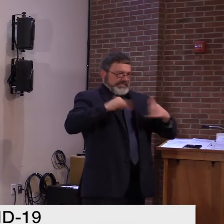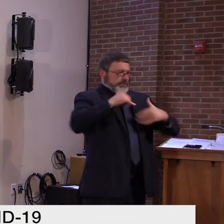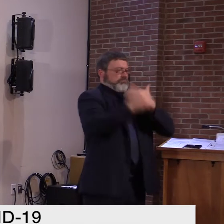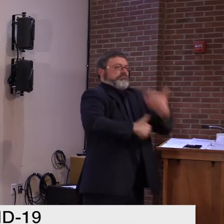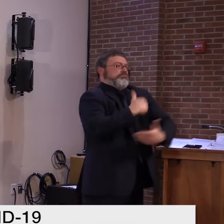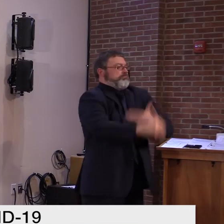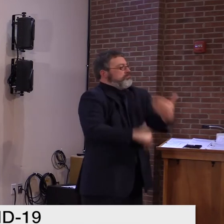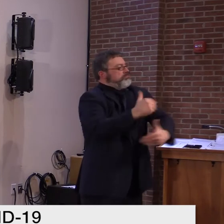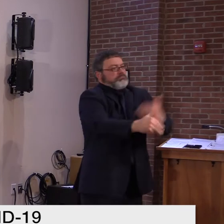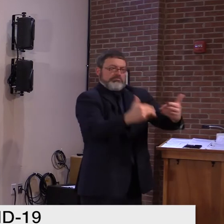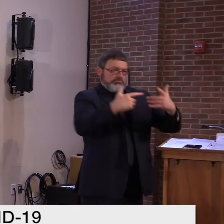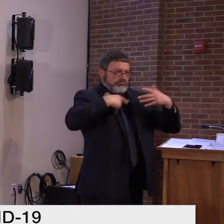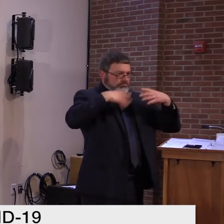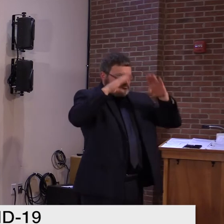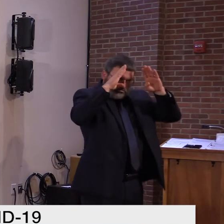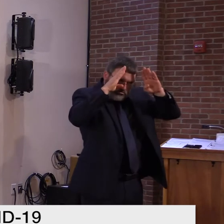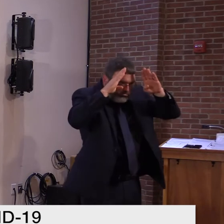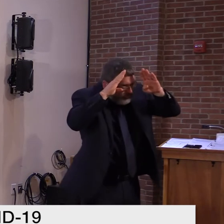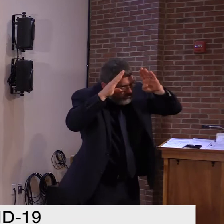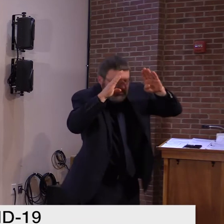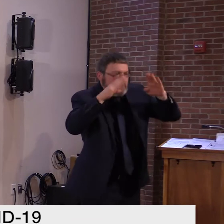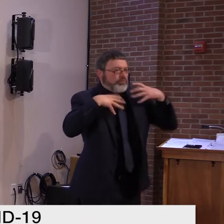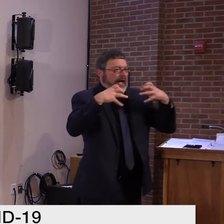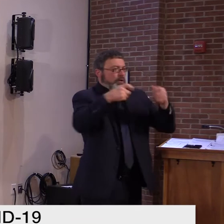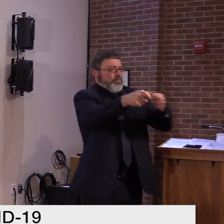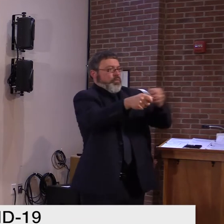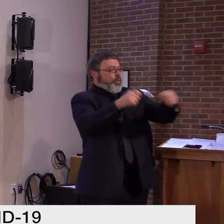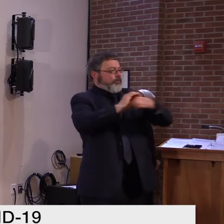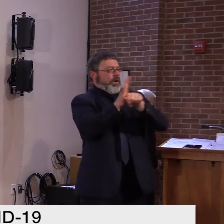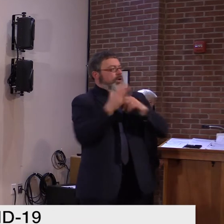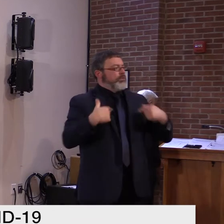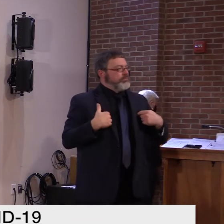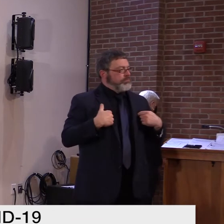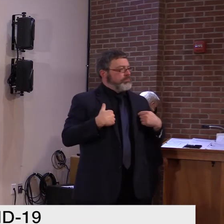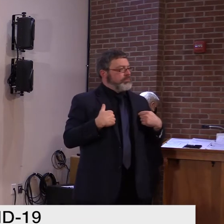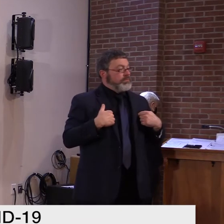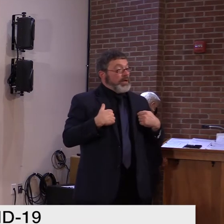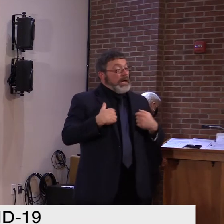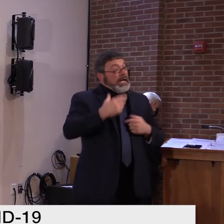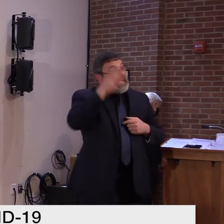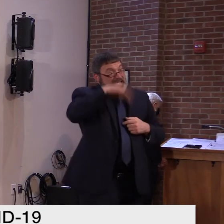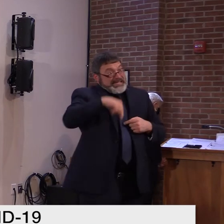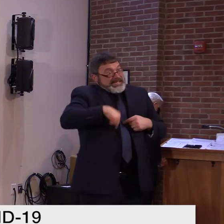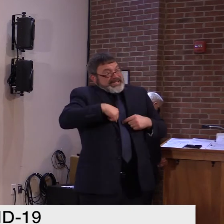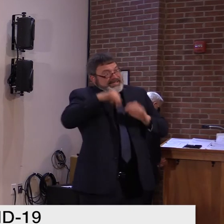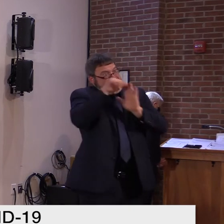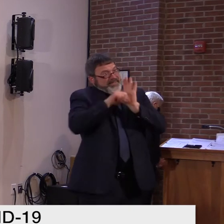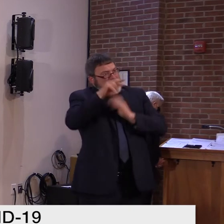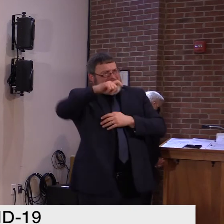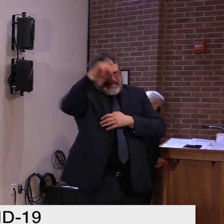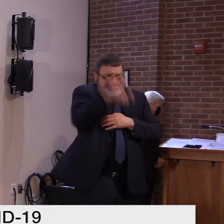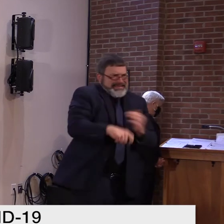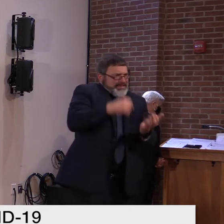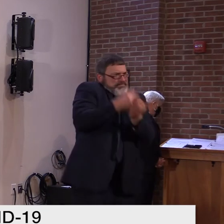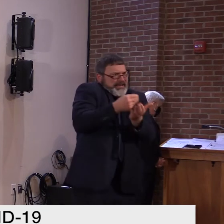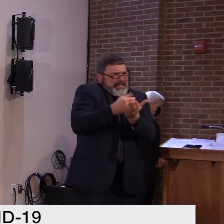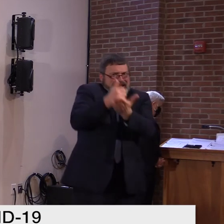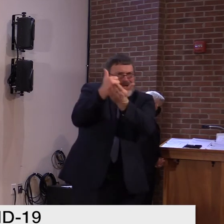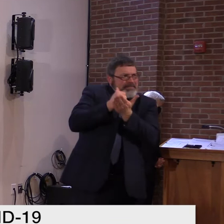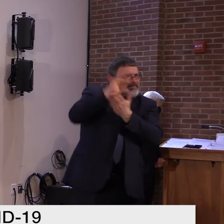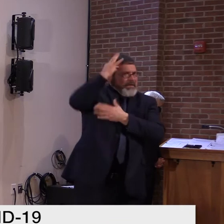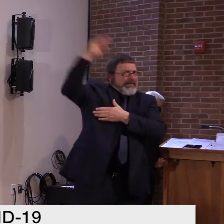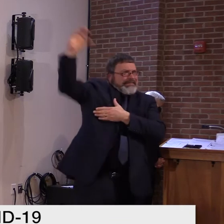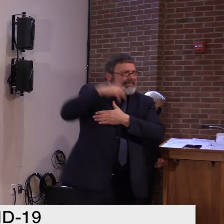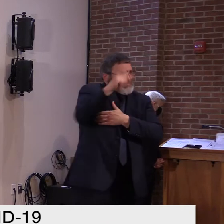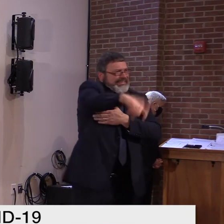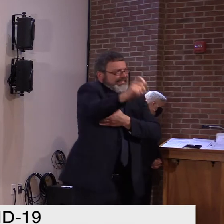our economy. And I'm confident that they will come to some agreement eventually. I don't know if it's going to be in